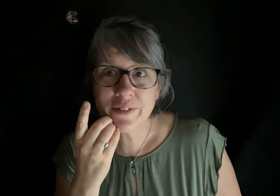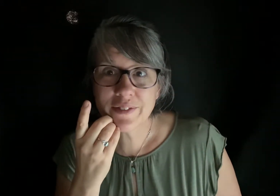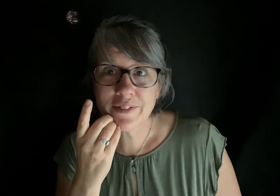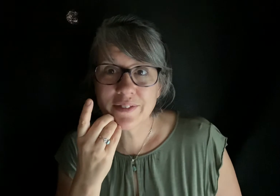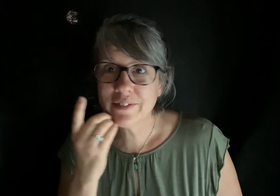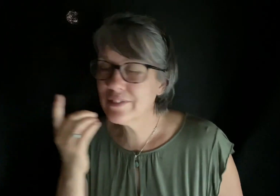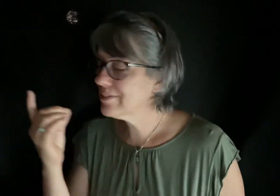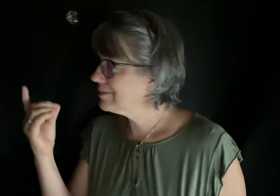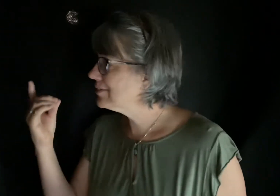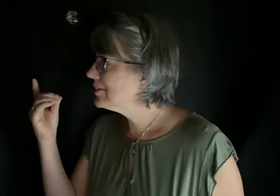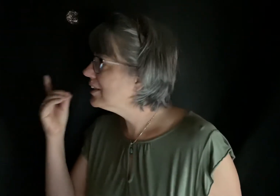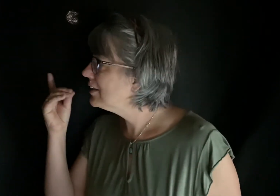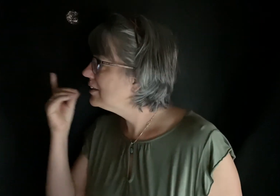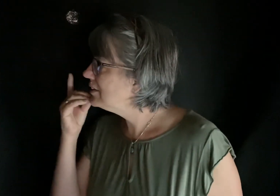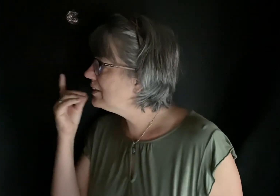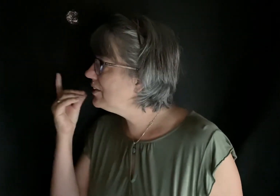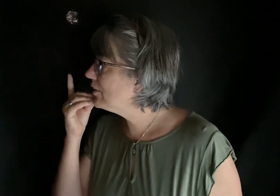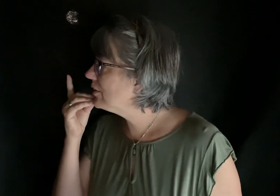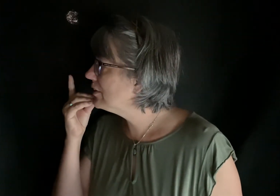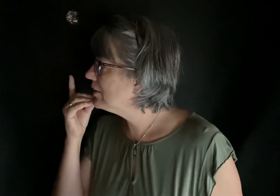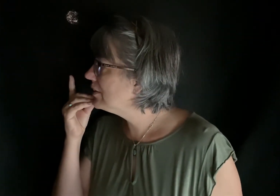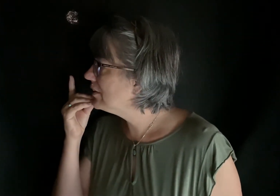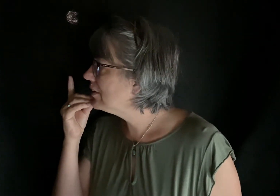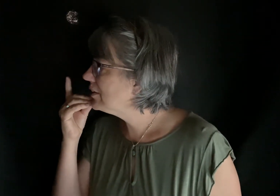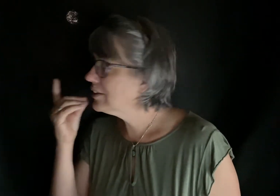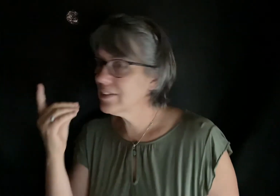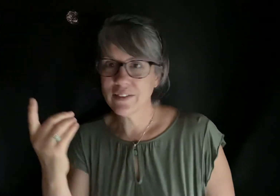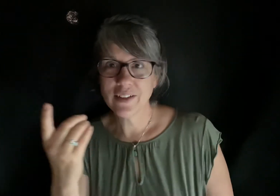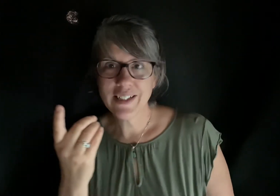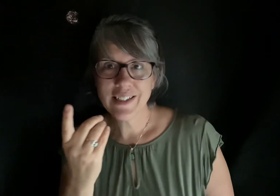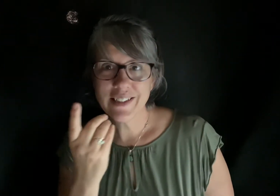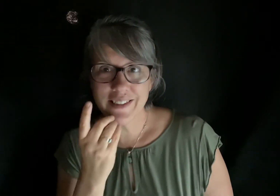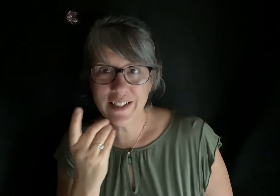dinner, dinner.